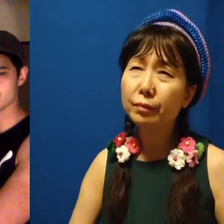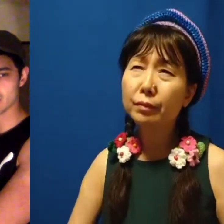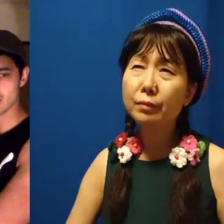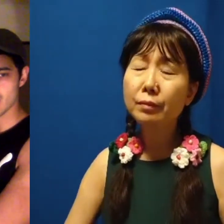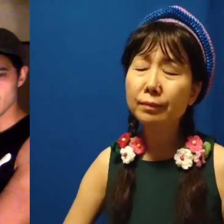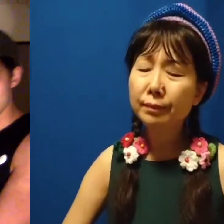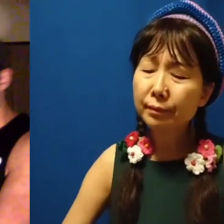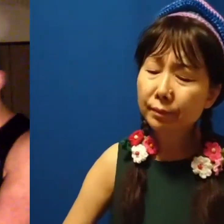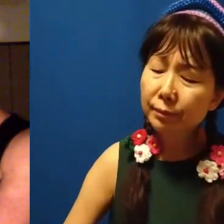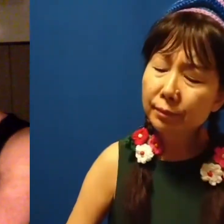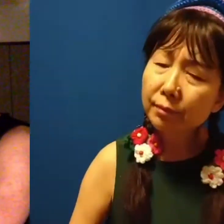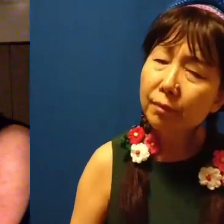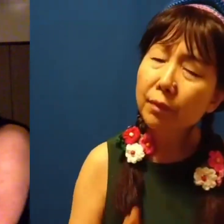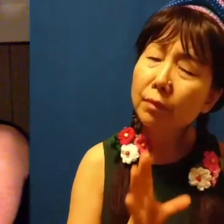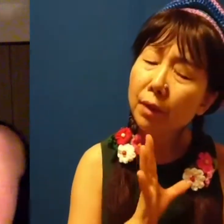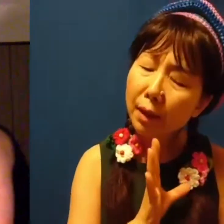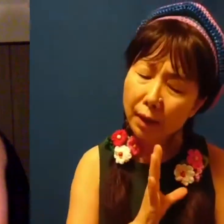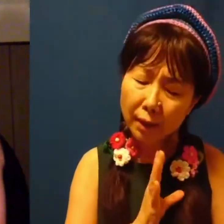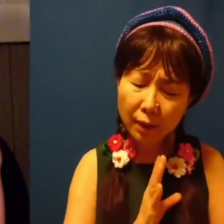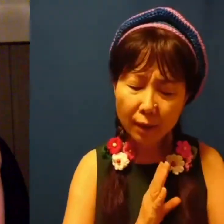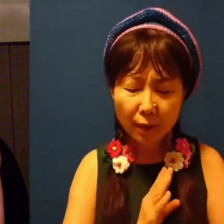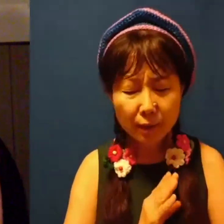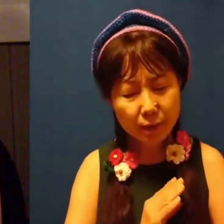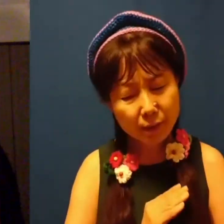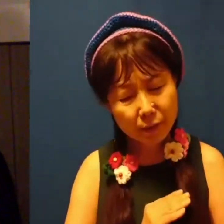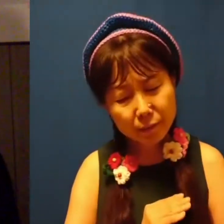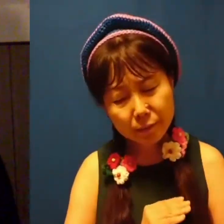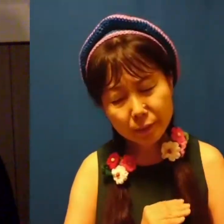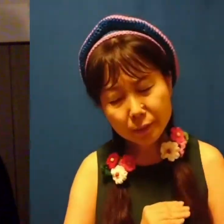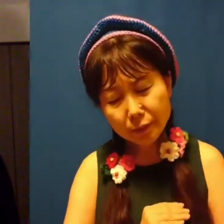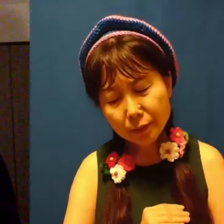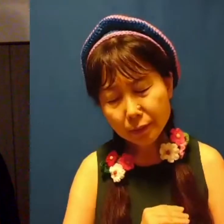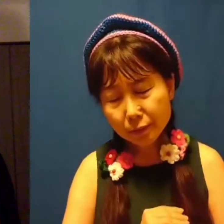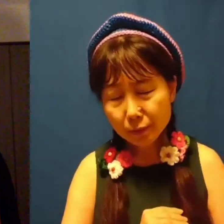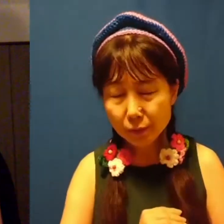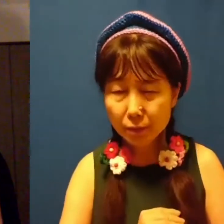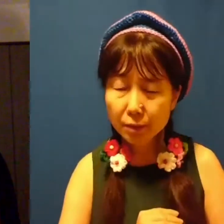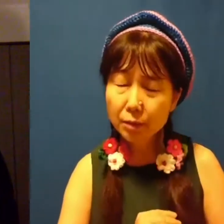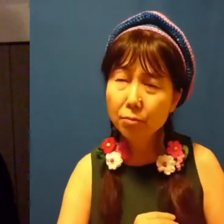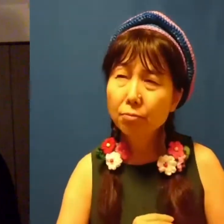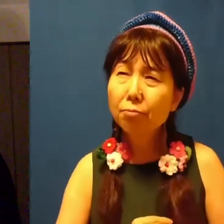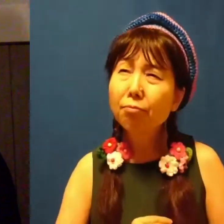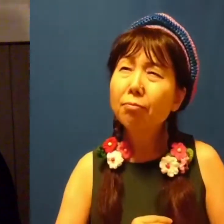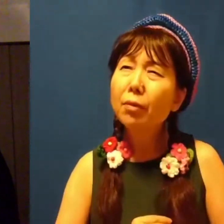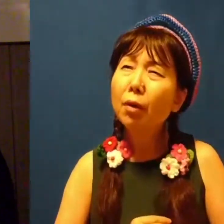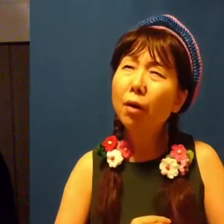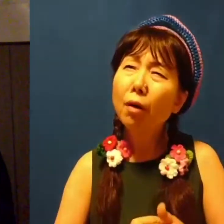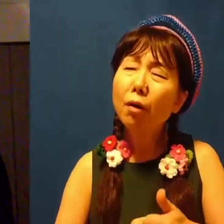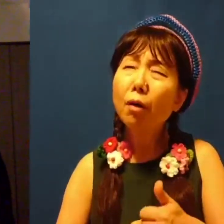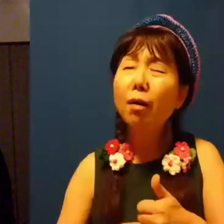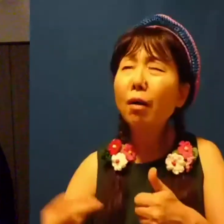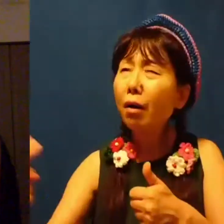Oh, don't you see, Your